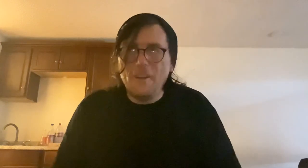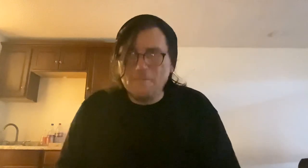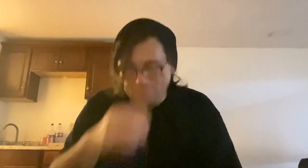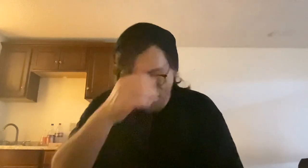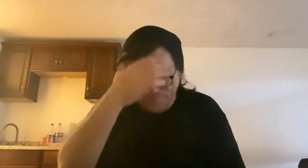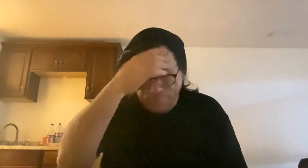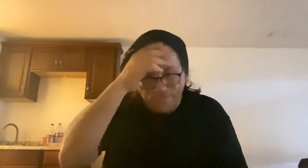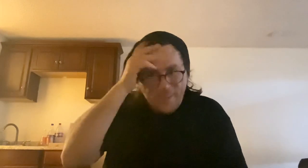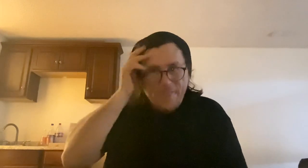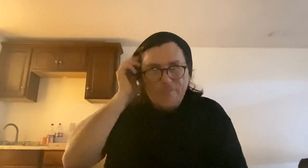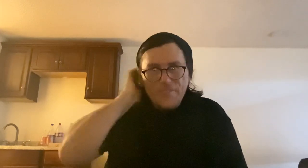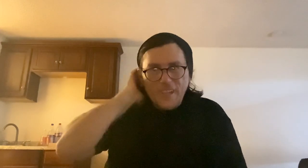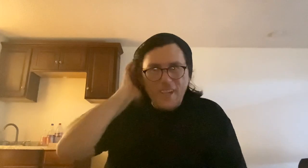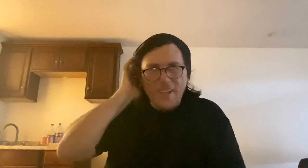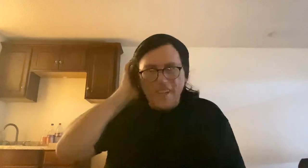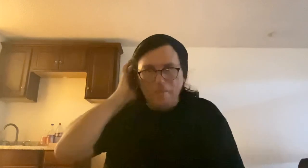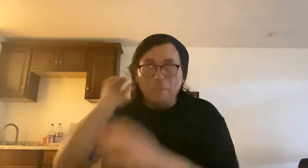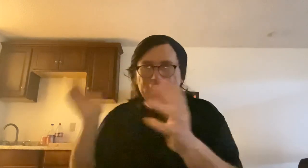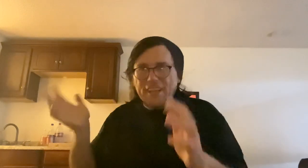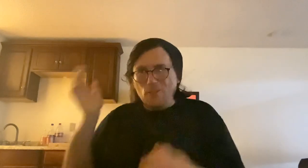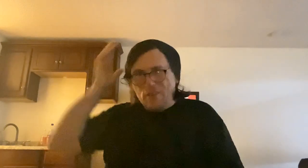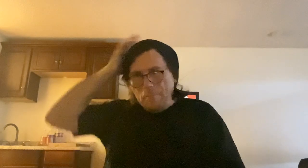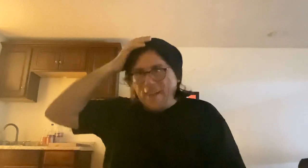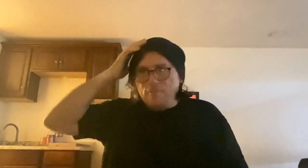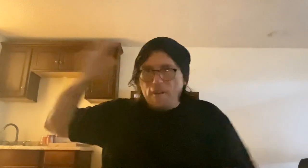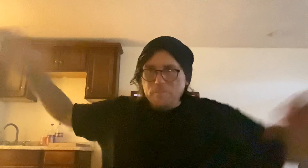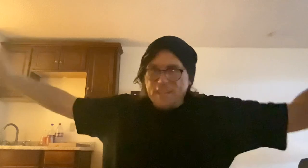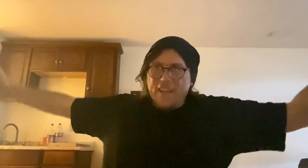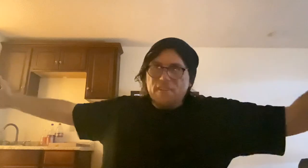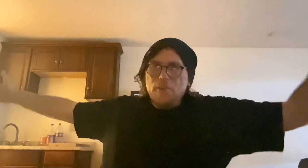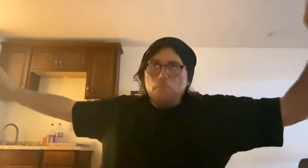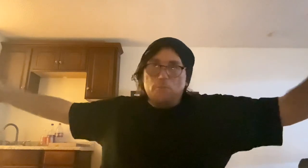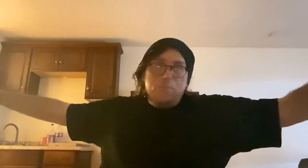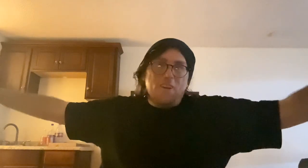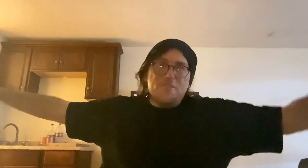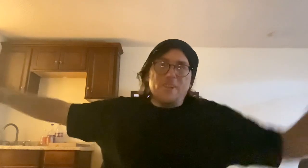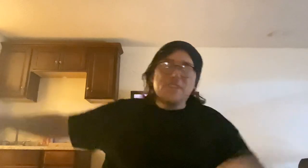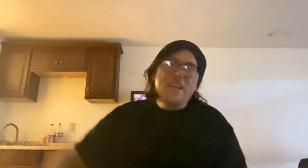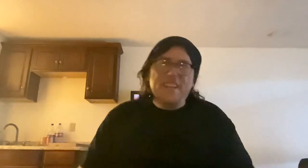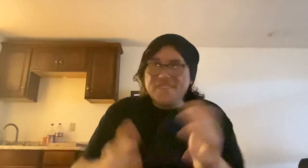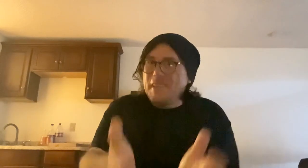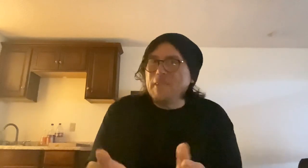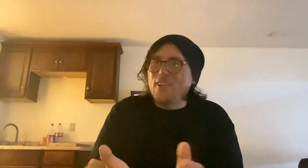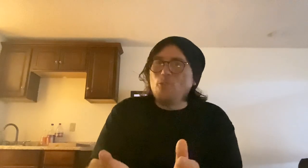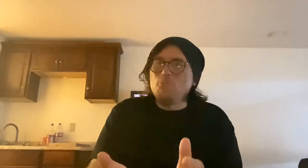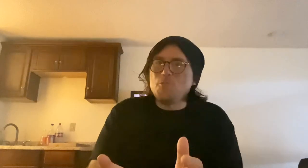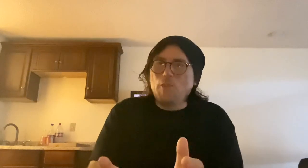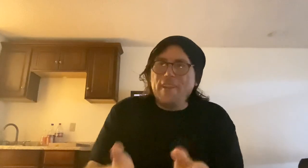of money that you're going to make from said movie project. And the same thing goes with